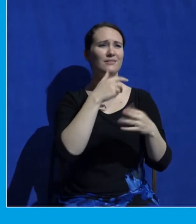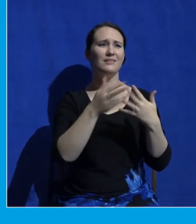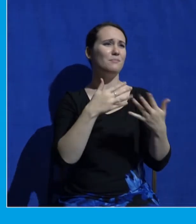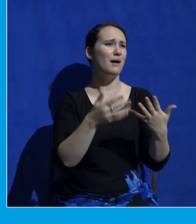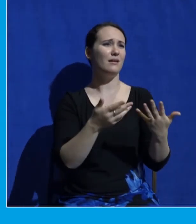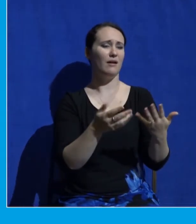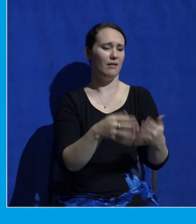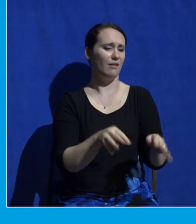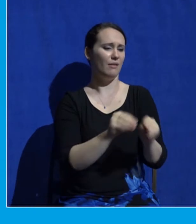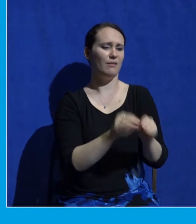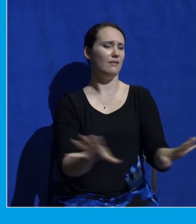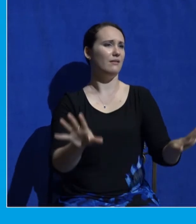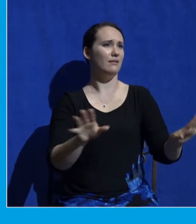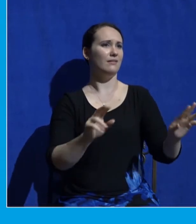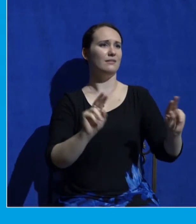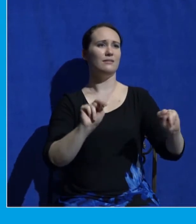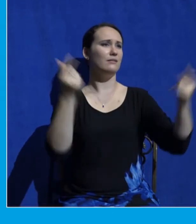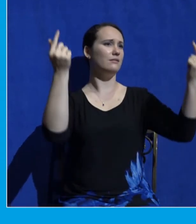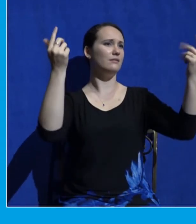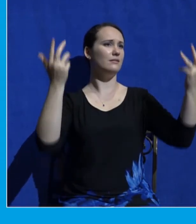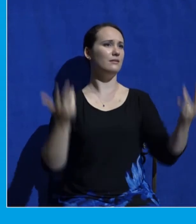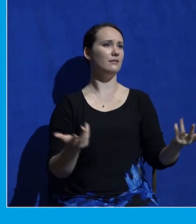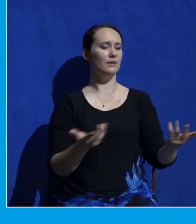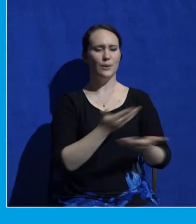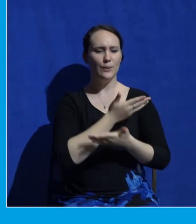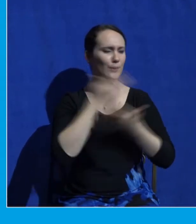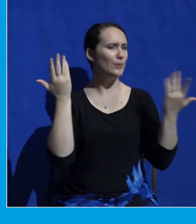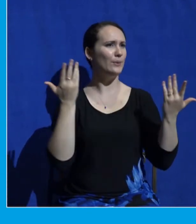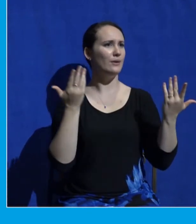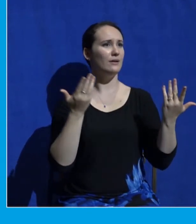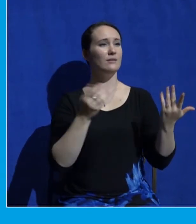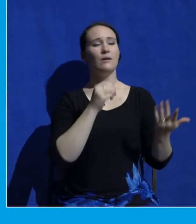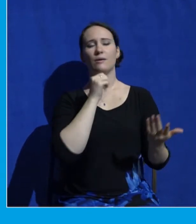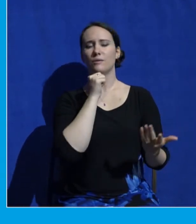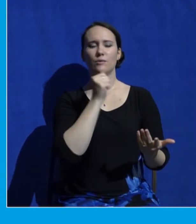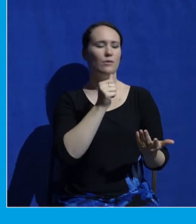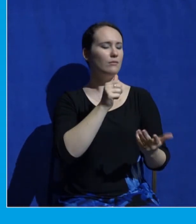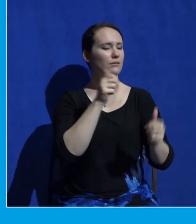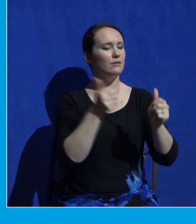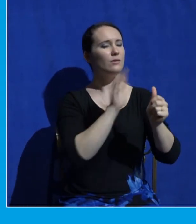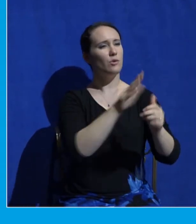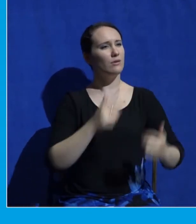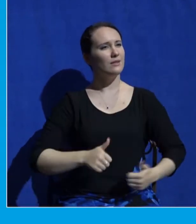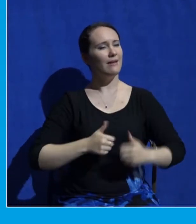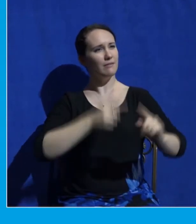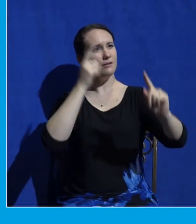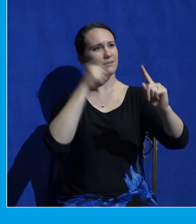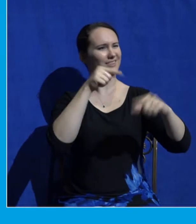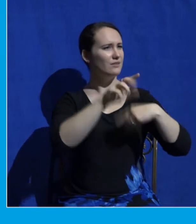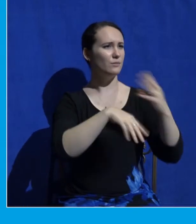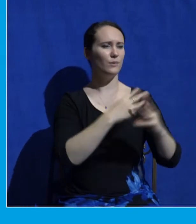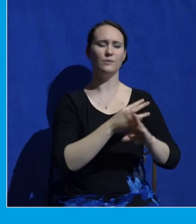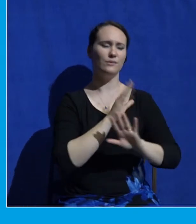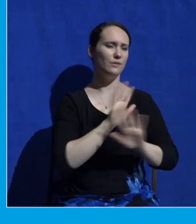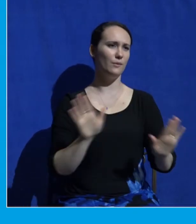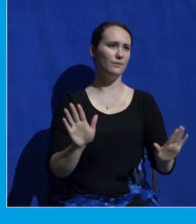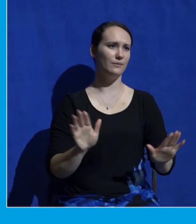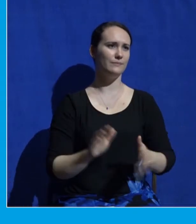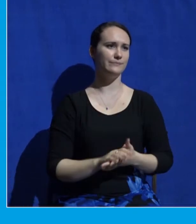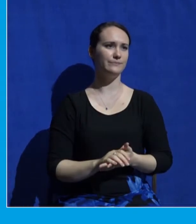Stop living for this world. So here are Elijah and Moses from another world coming to talk with Jesus.